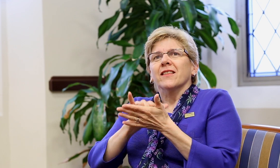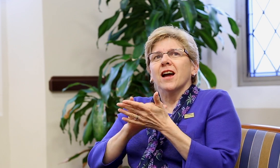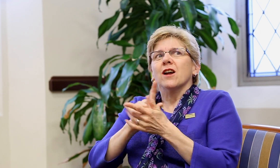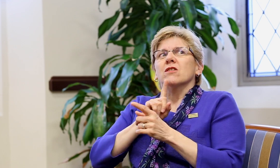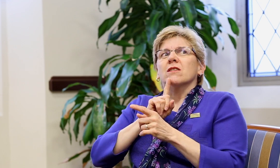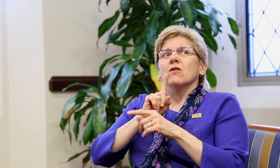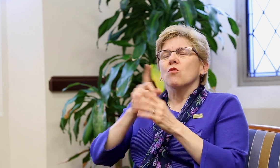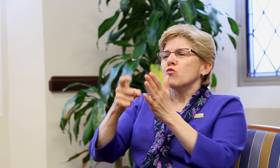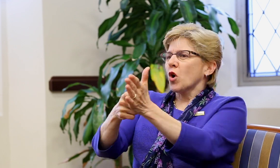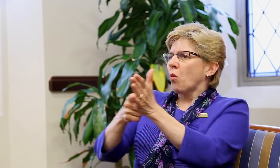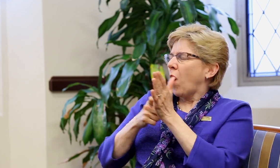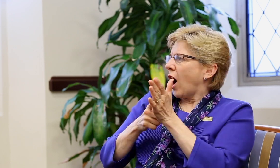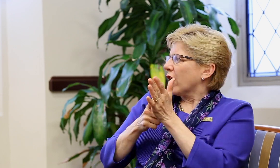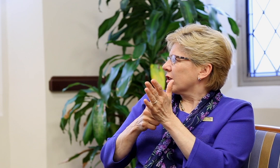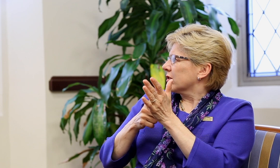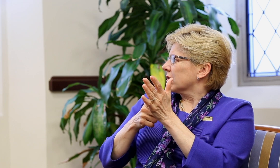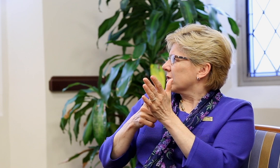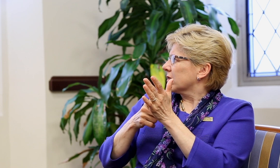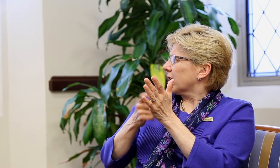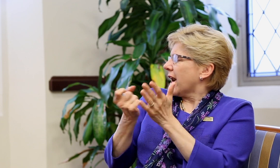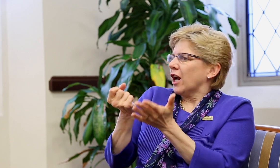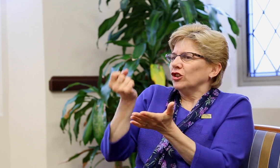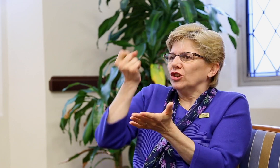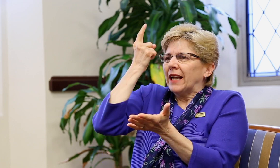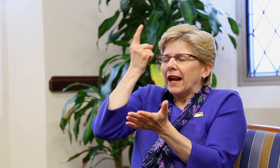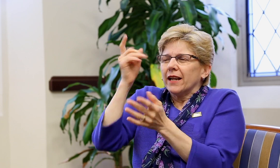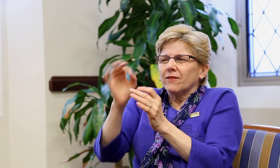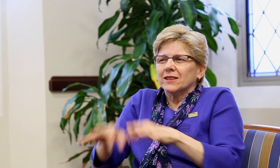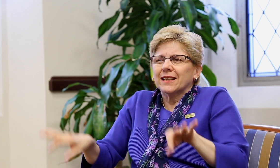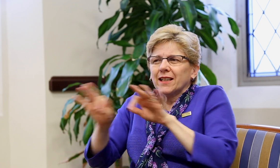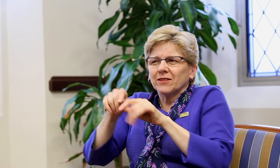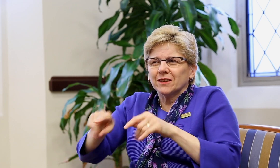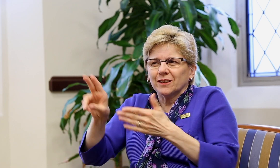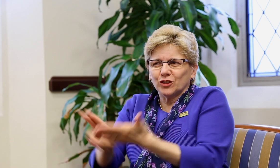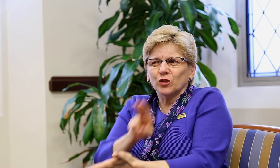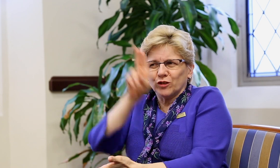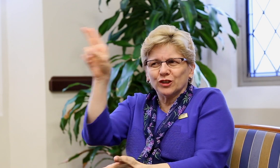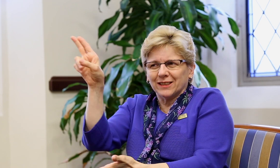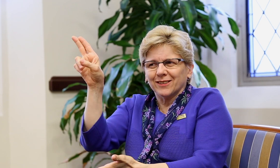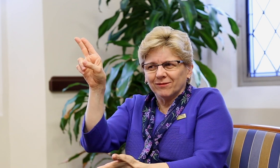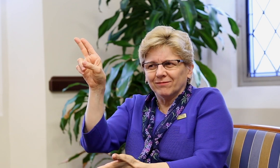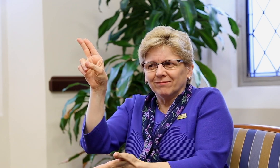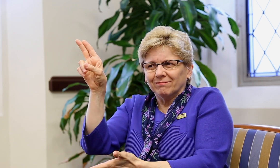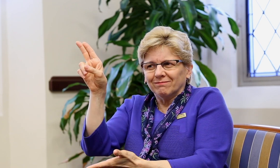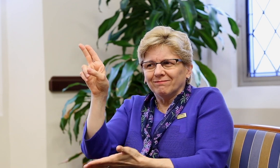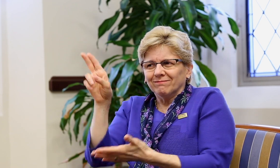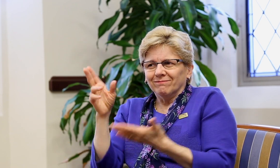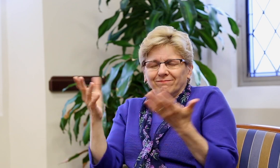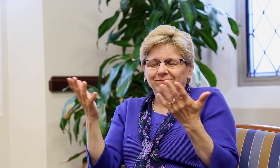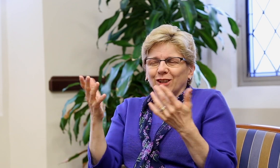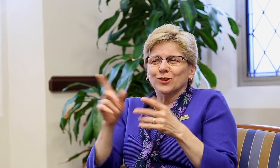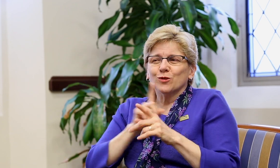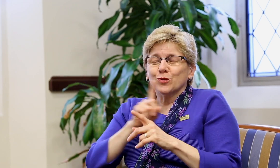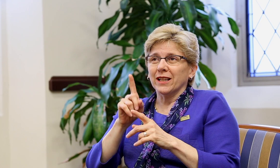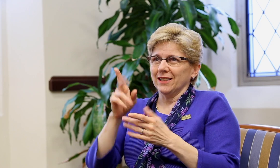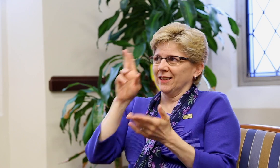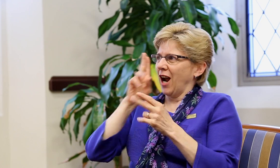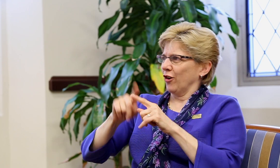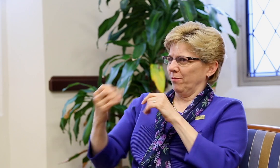And it truly requires an understanding of the significance of this university. And so, really, it's an honor to be